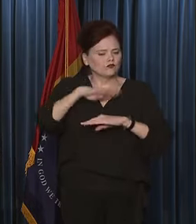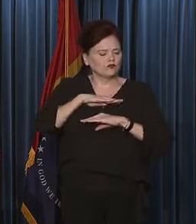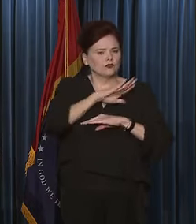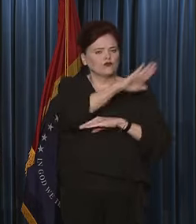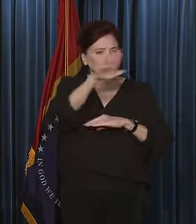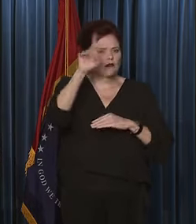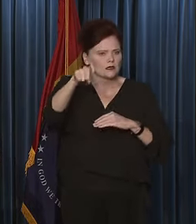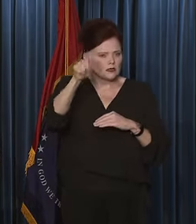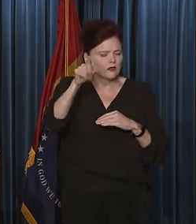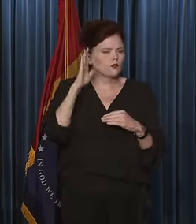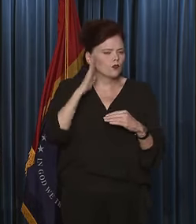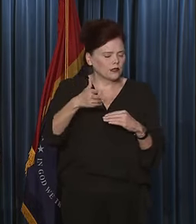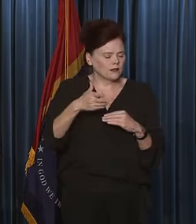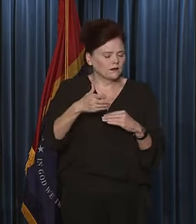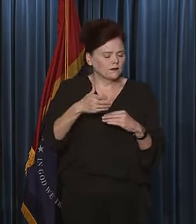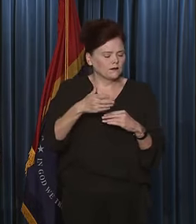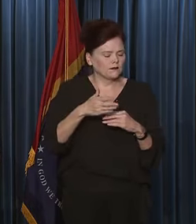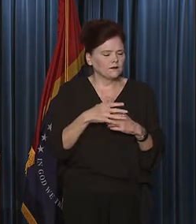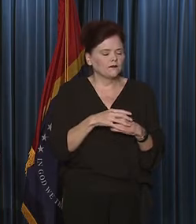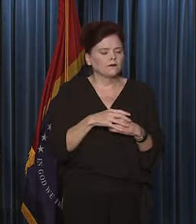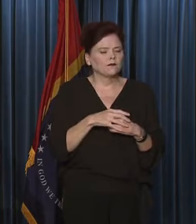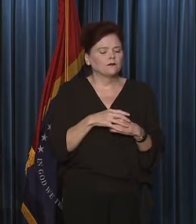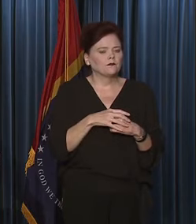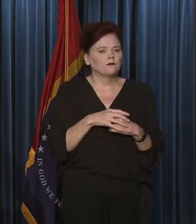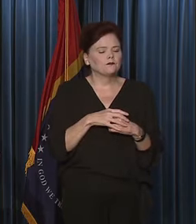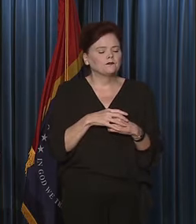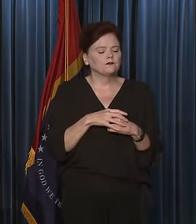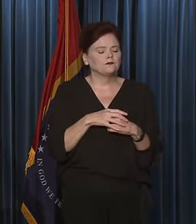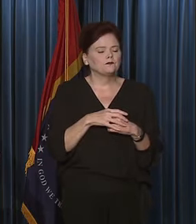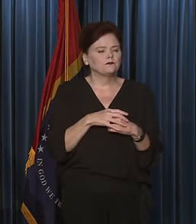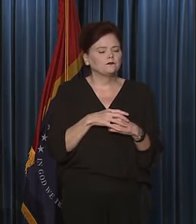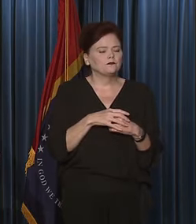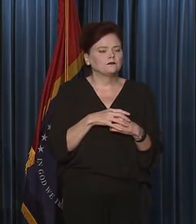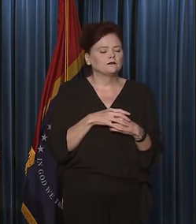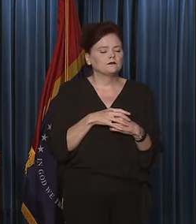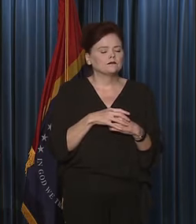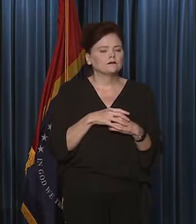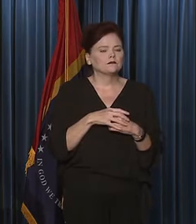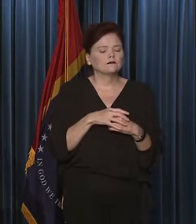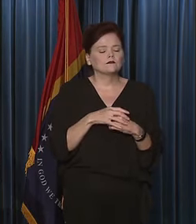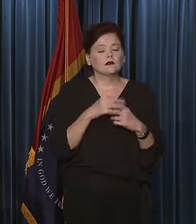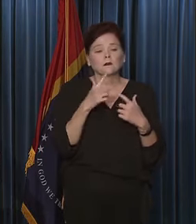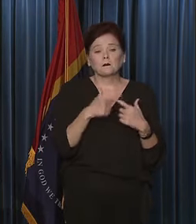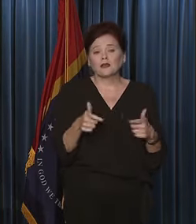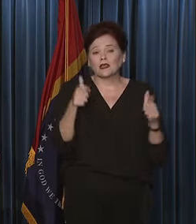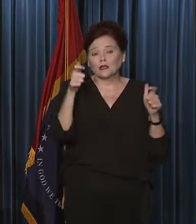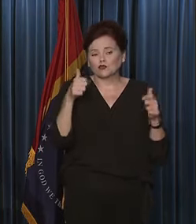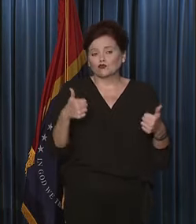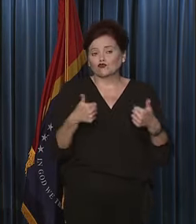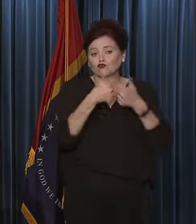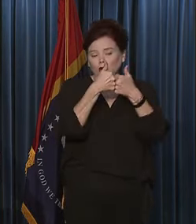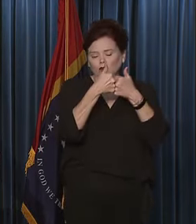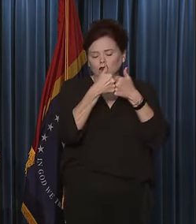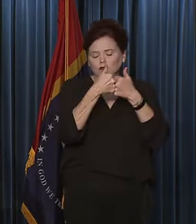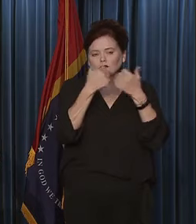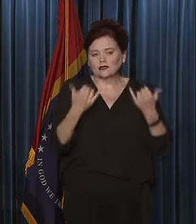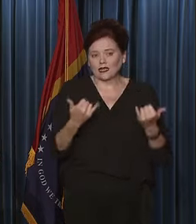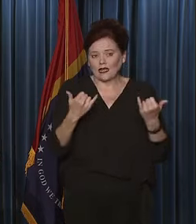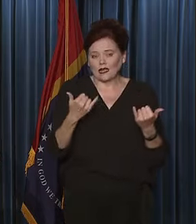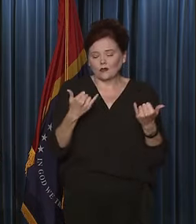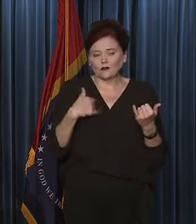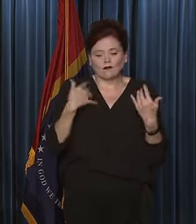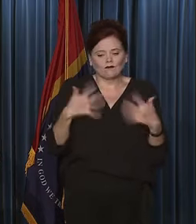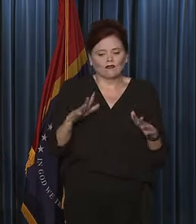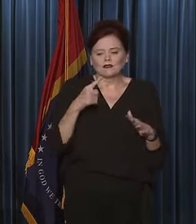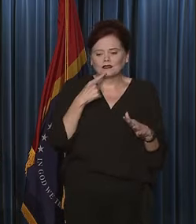The fact is that the biggest challenge that is before us, as I've said,